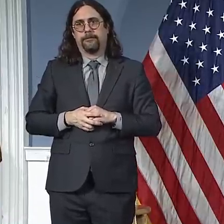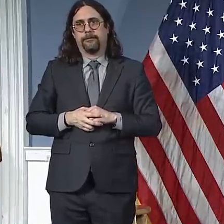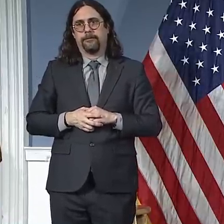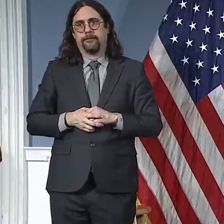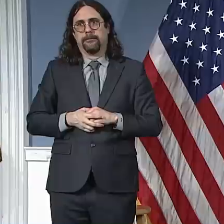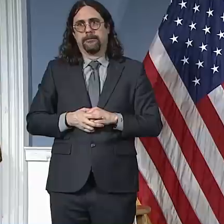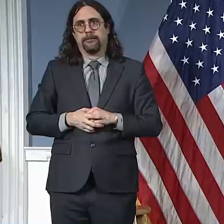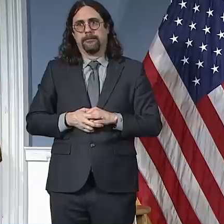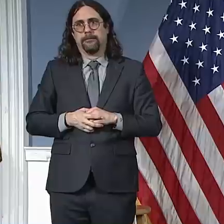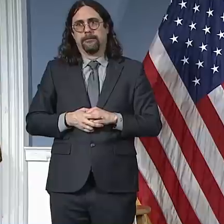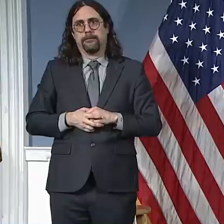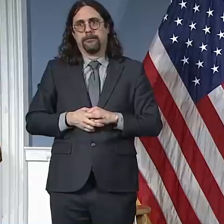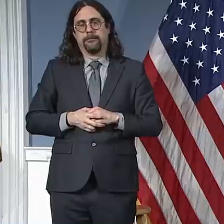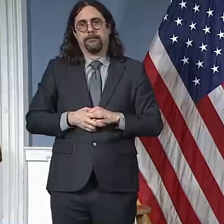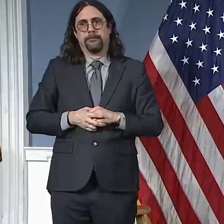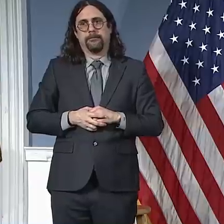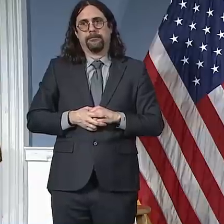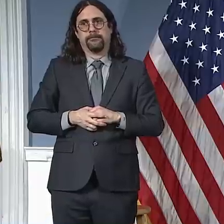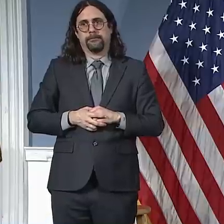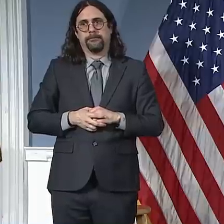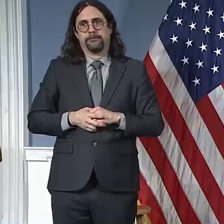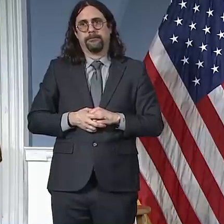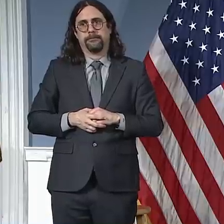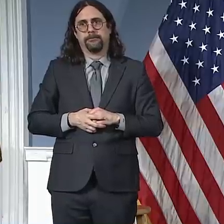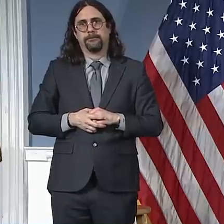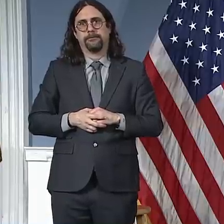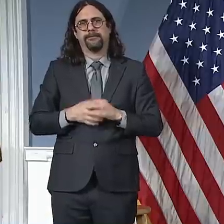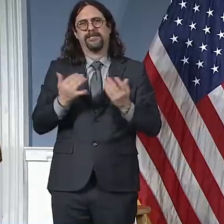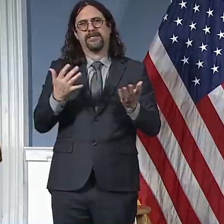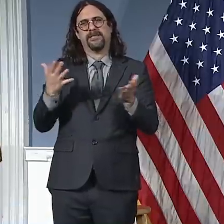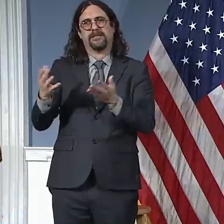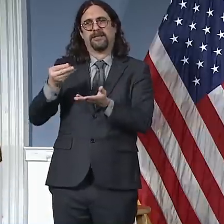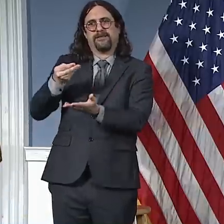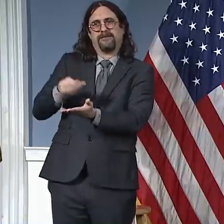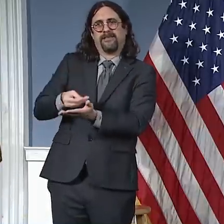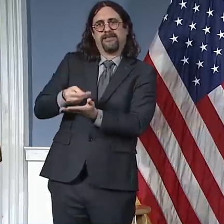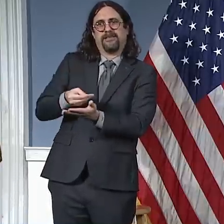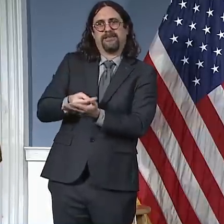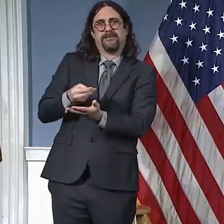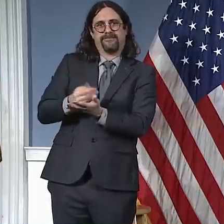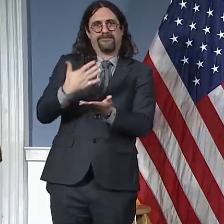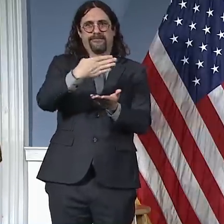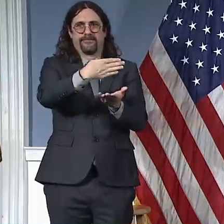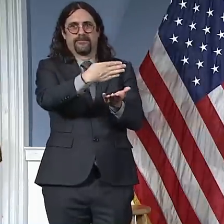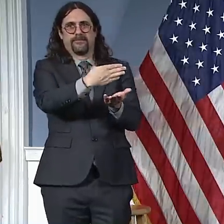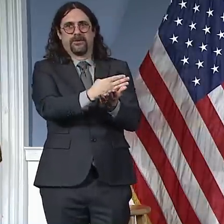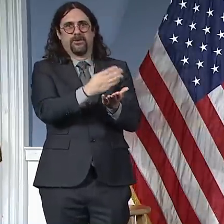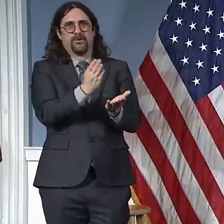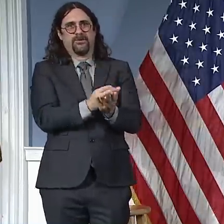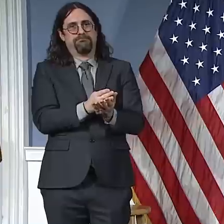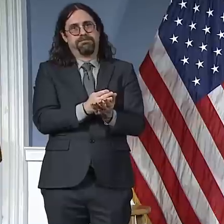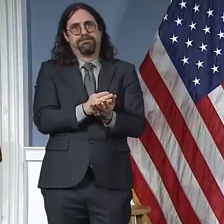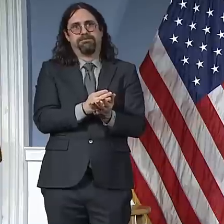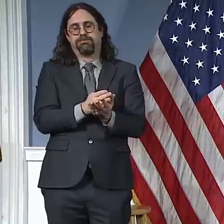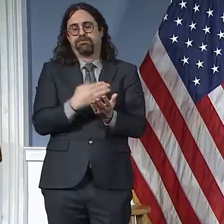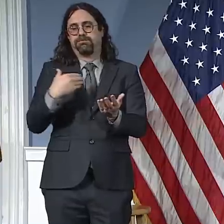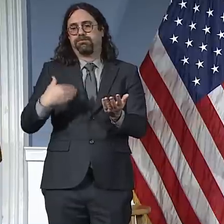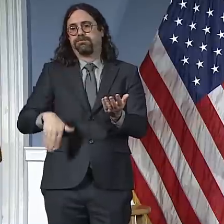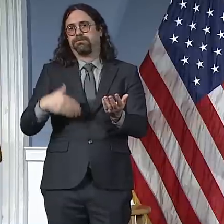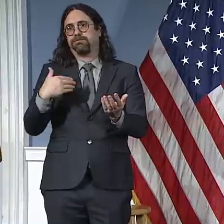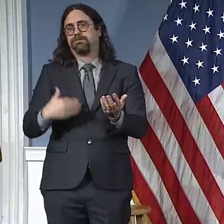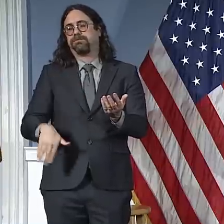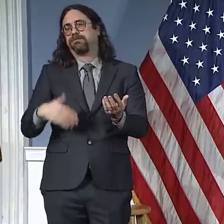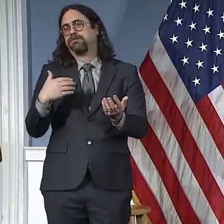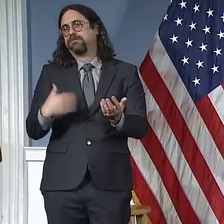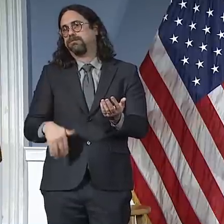city budget. And I always say, you know, a budget reflects priorities and values, and the budget really means what we can do to